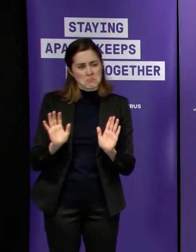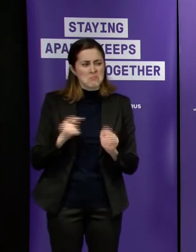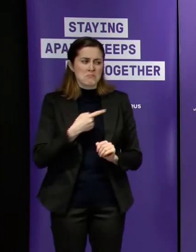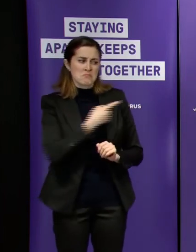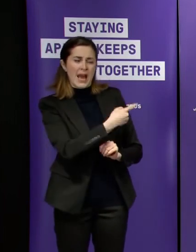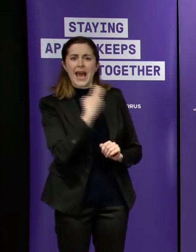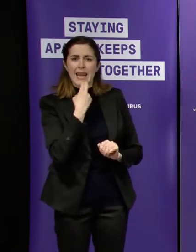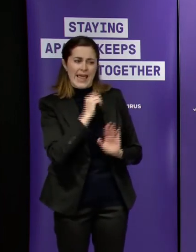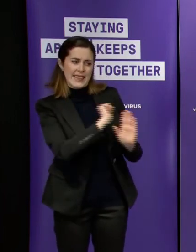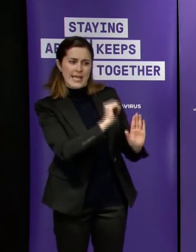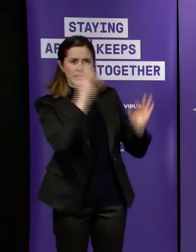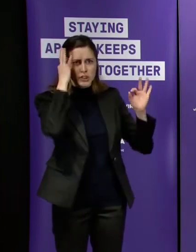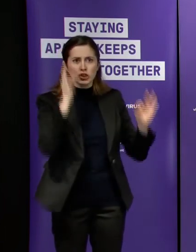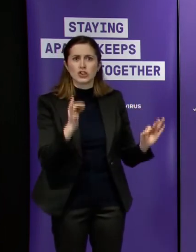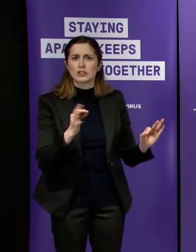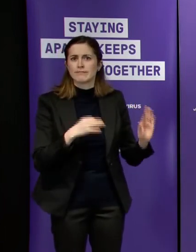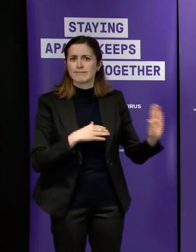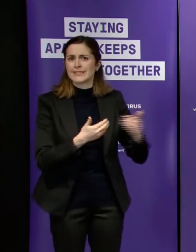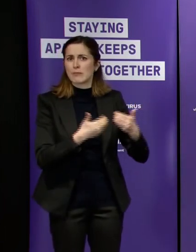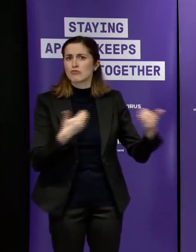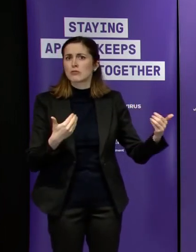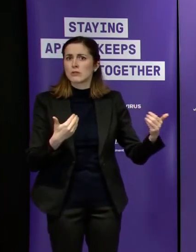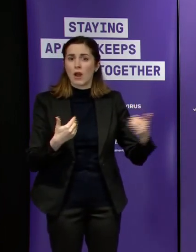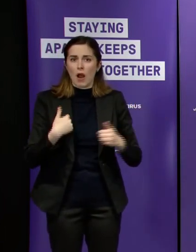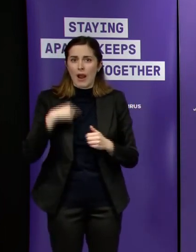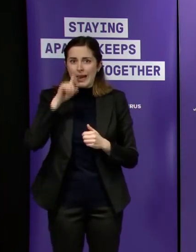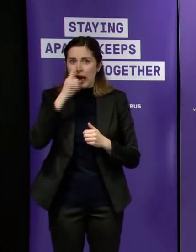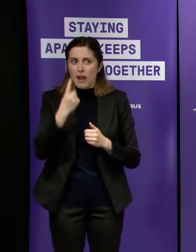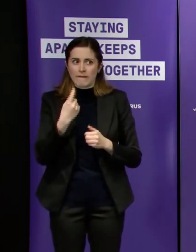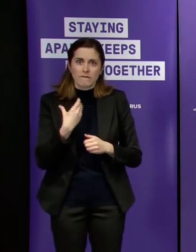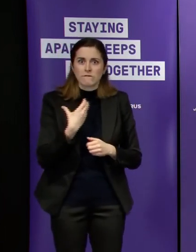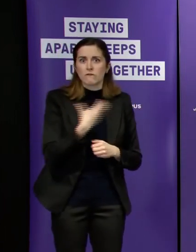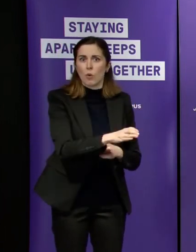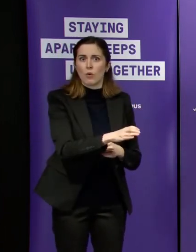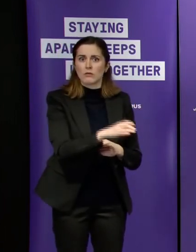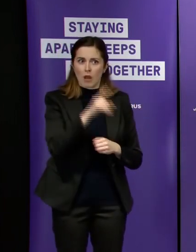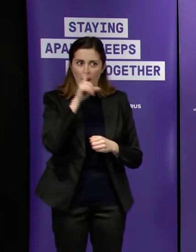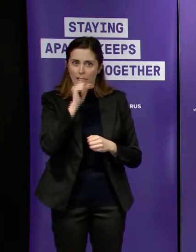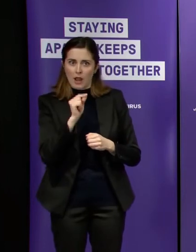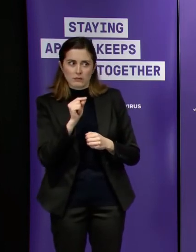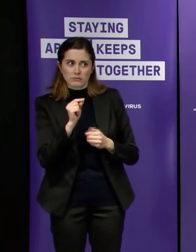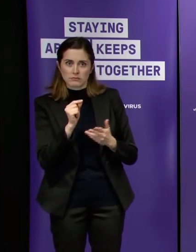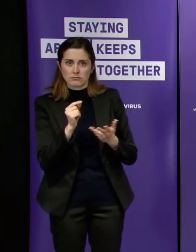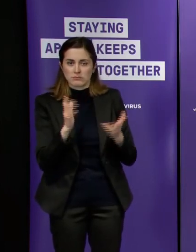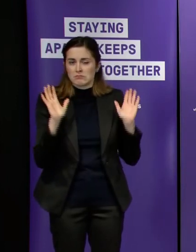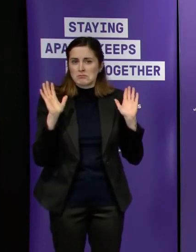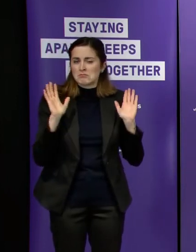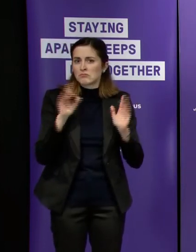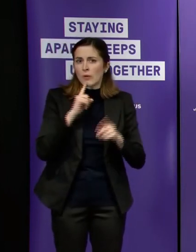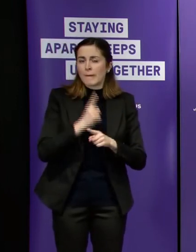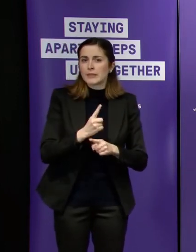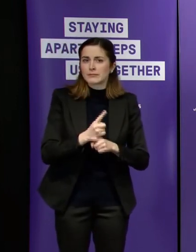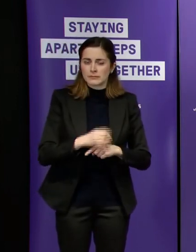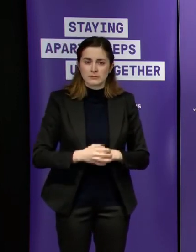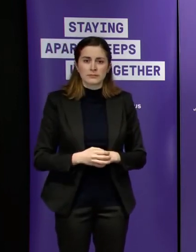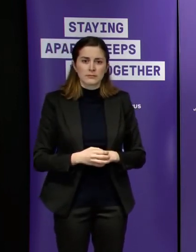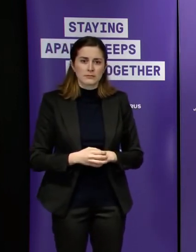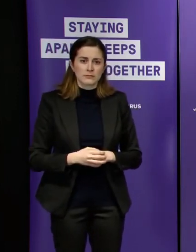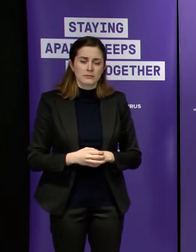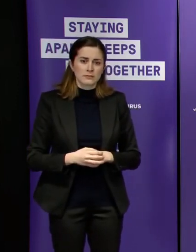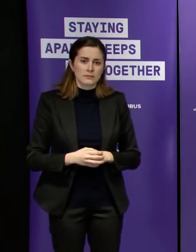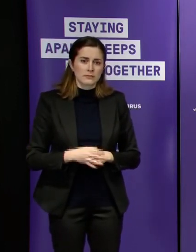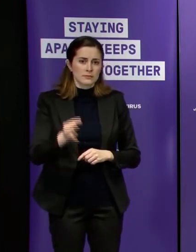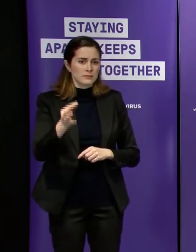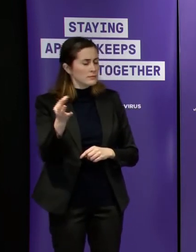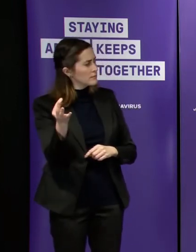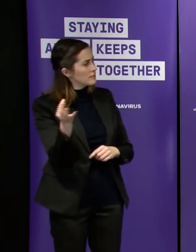them uh i really can't add to that and it's probably not that helpful if i was to is there not a case for being a